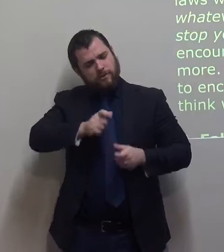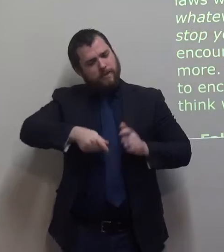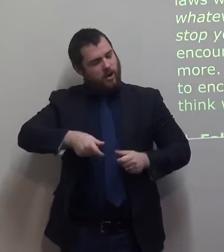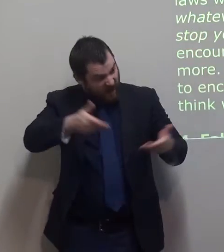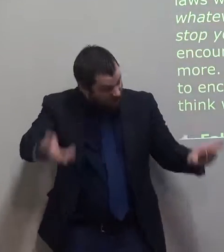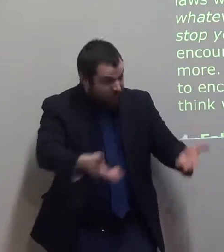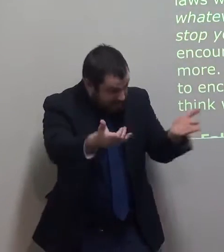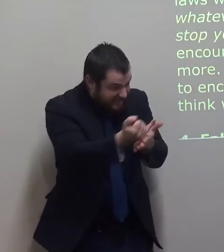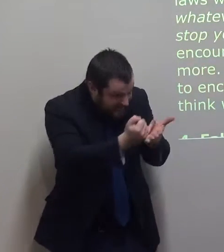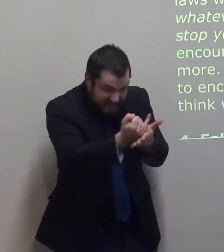more and more.